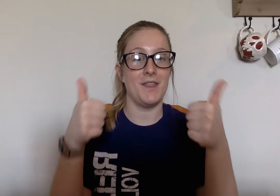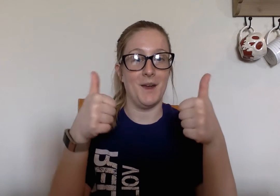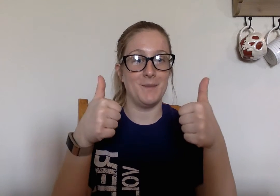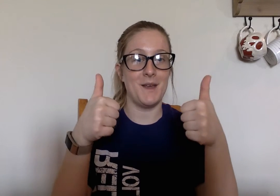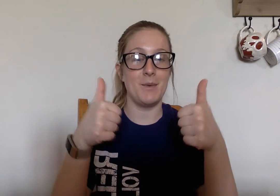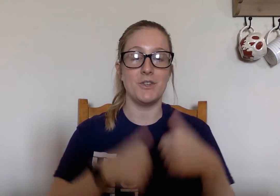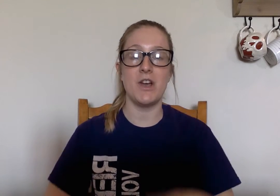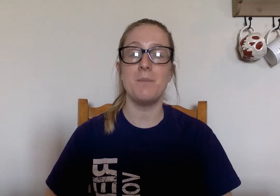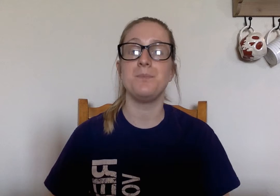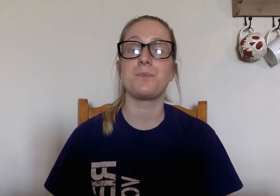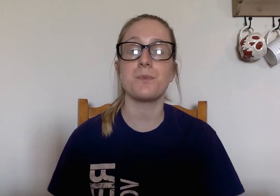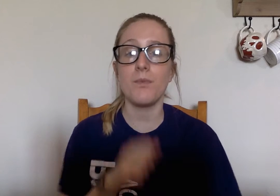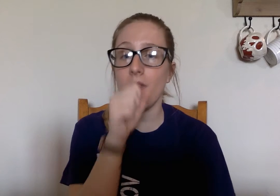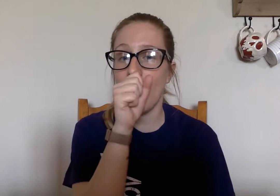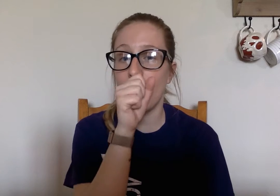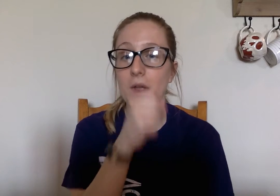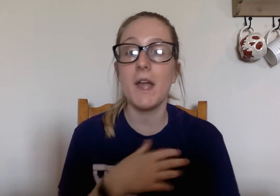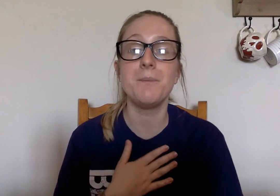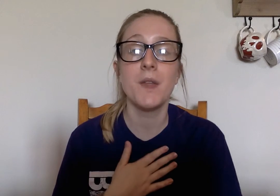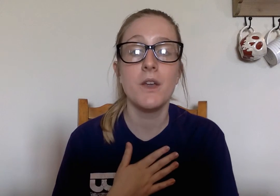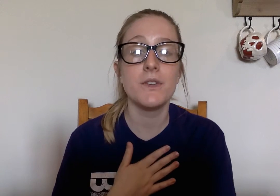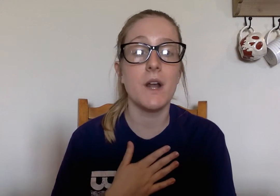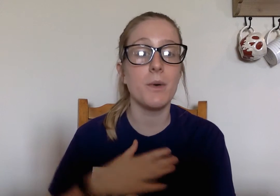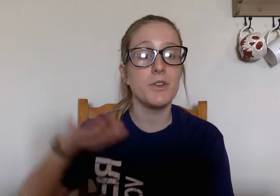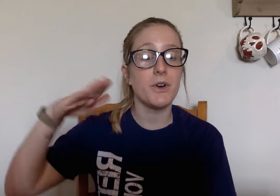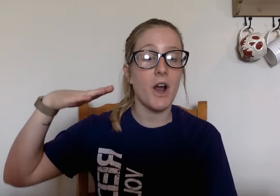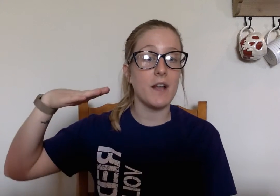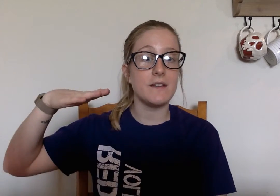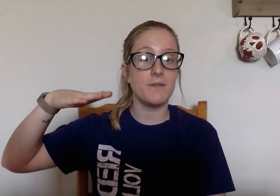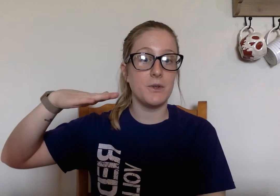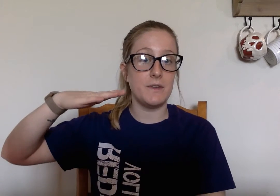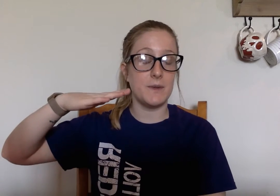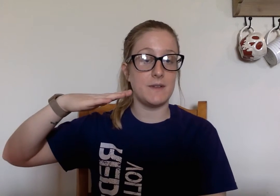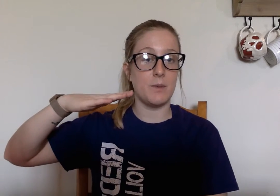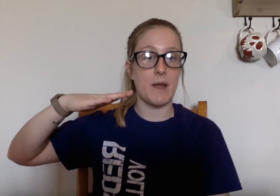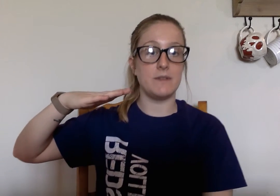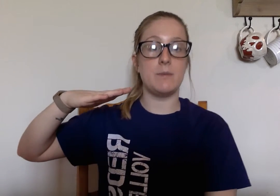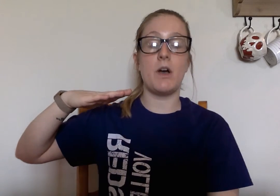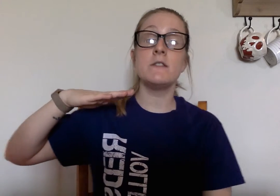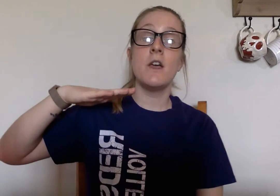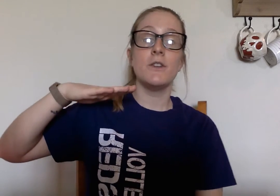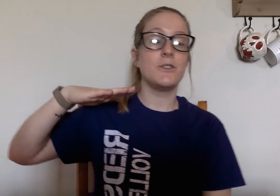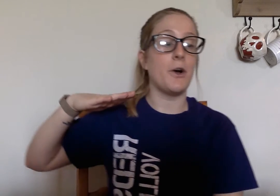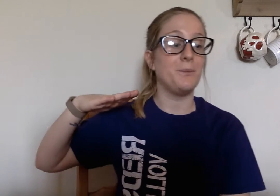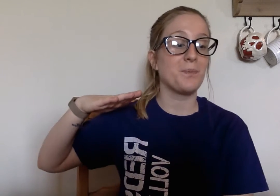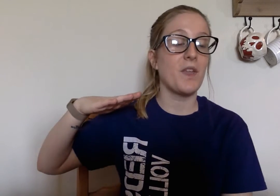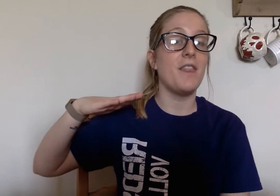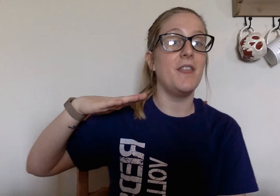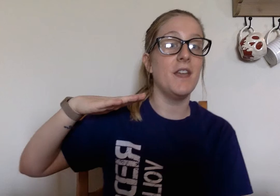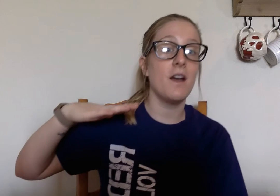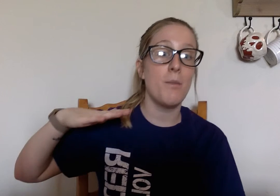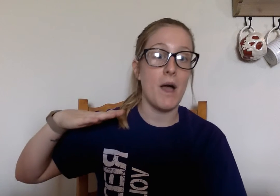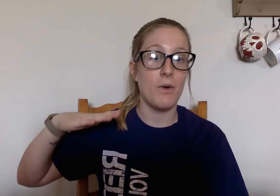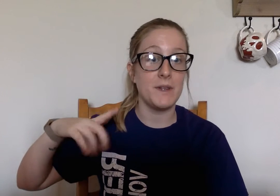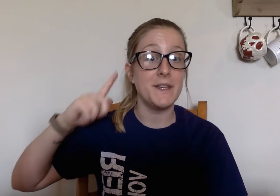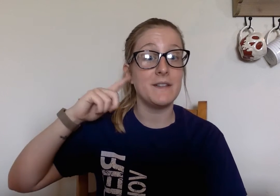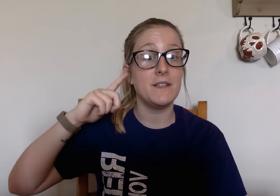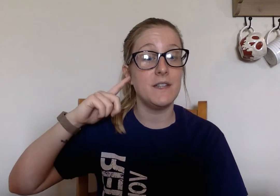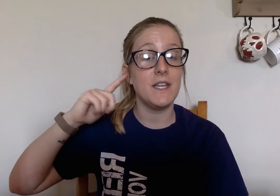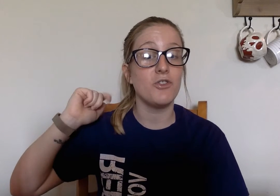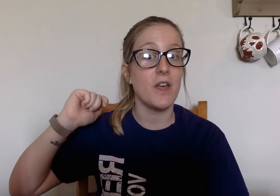Thumbs up. Good job. Okay, so now we're doing our on-tip fluency, which is our bouncy boss. So think about, listen to each